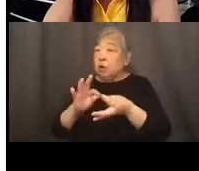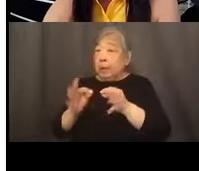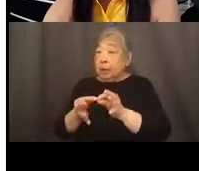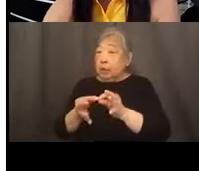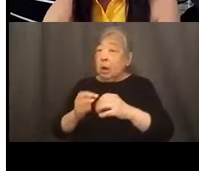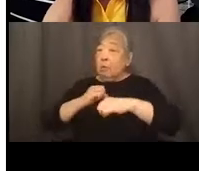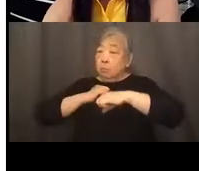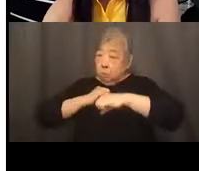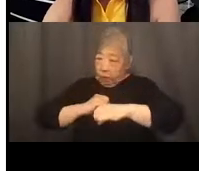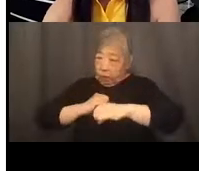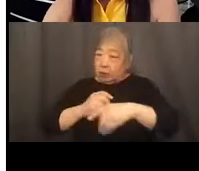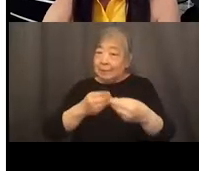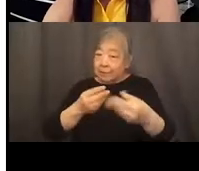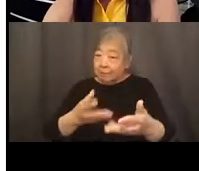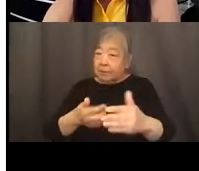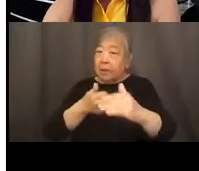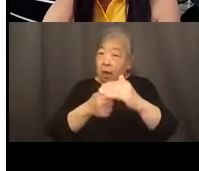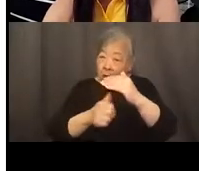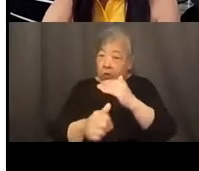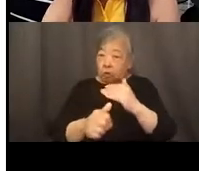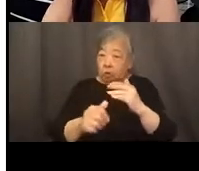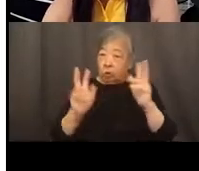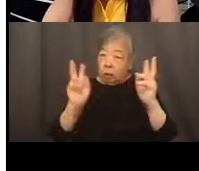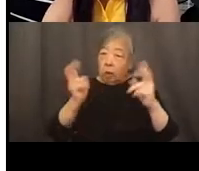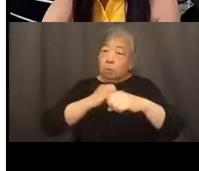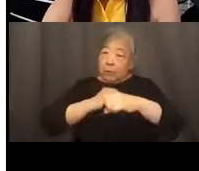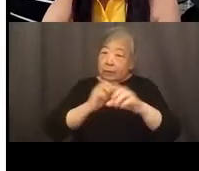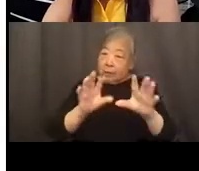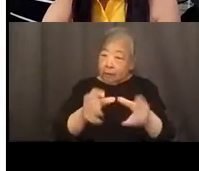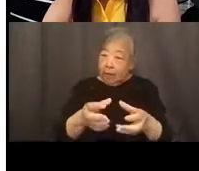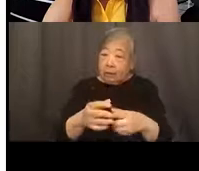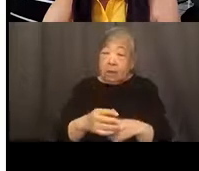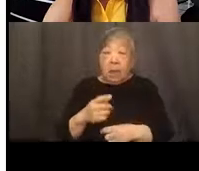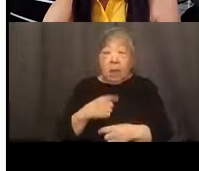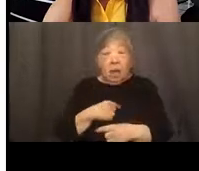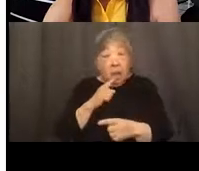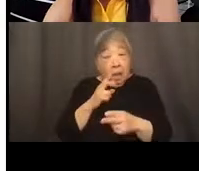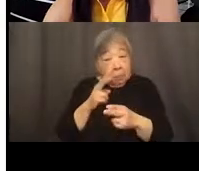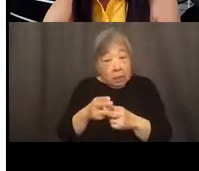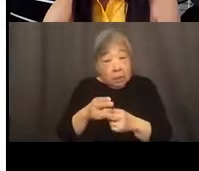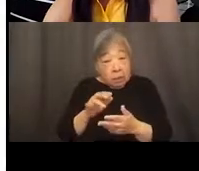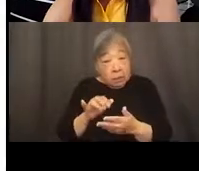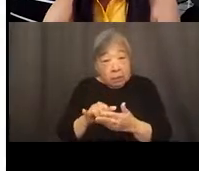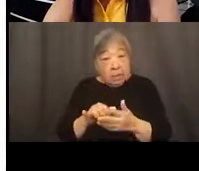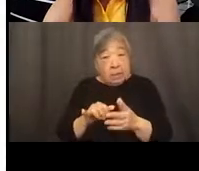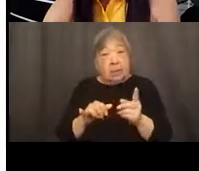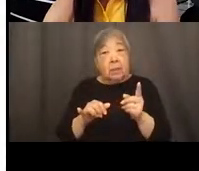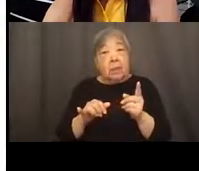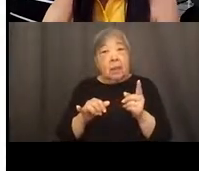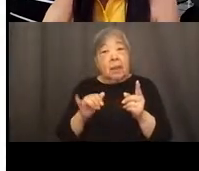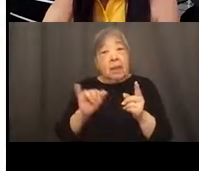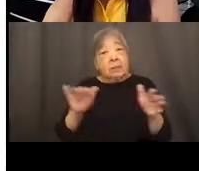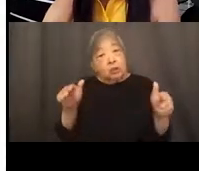afforded under sex as a protected class. And I bring this up just to sort of, um, lead into